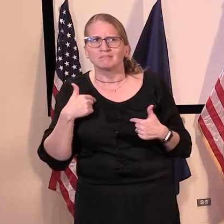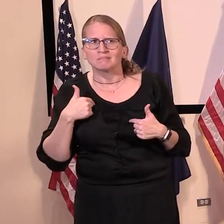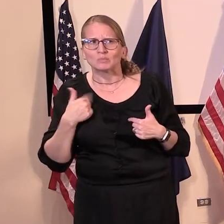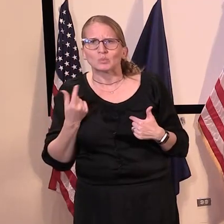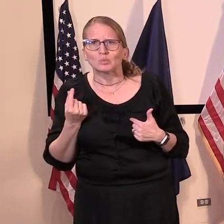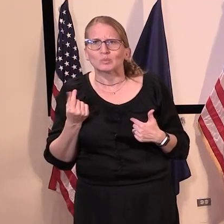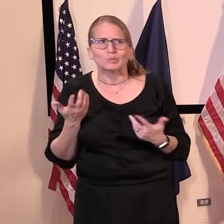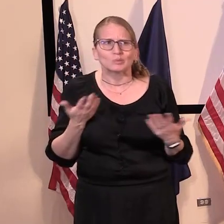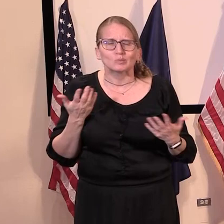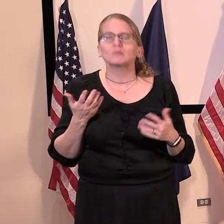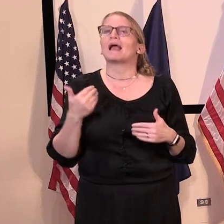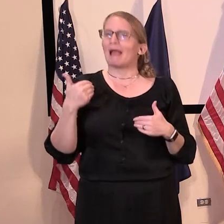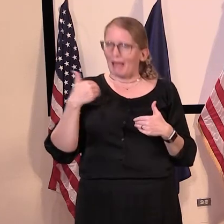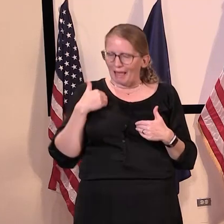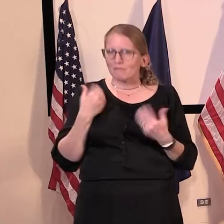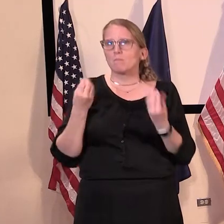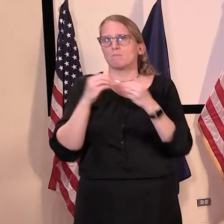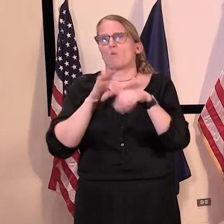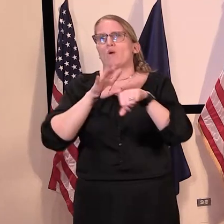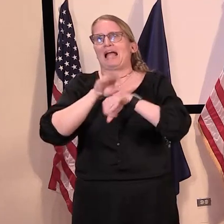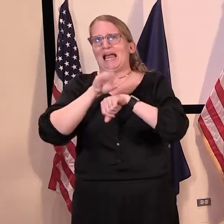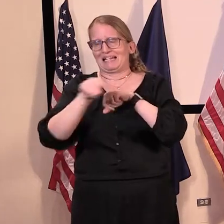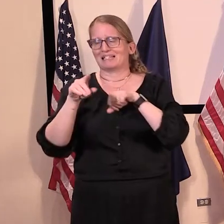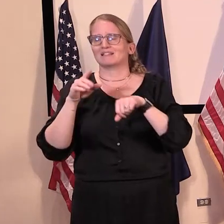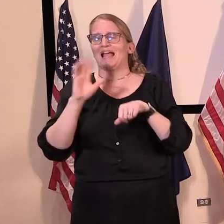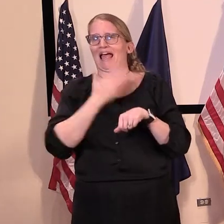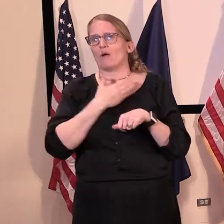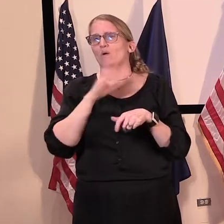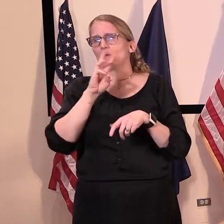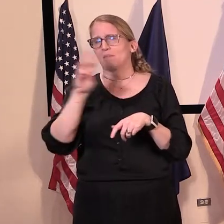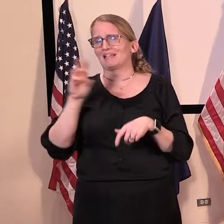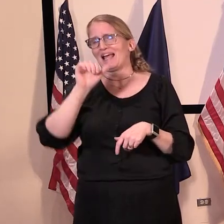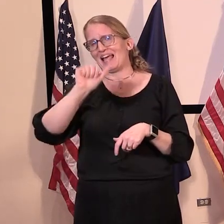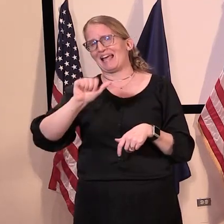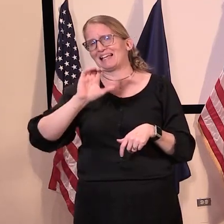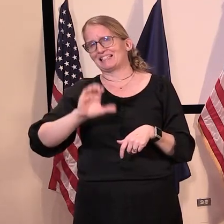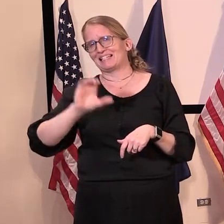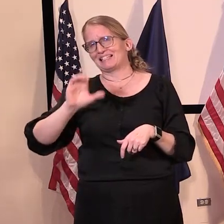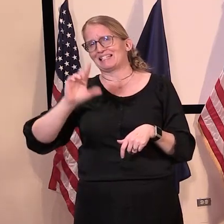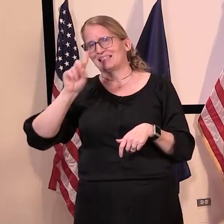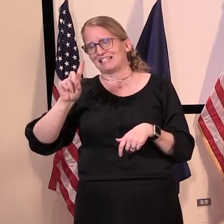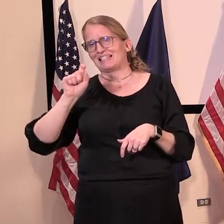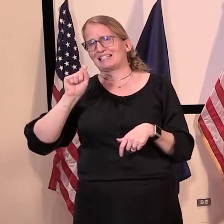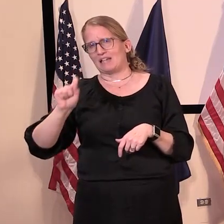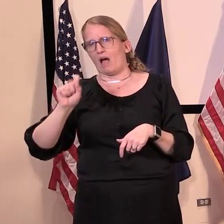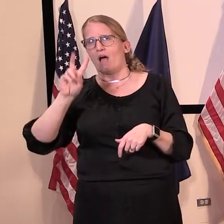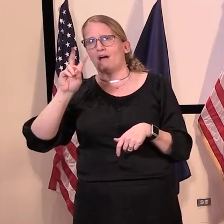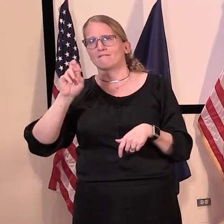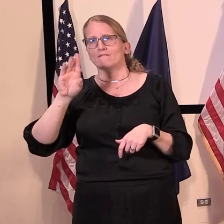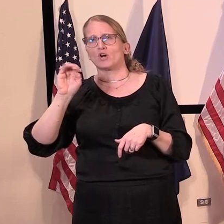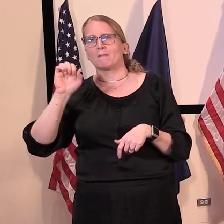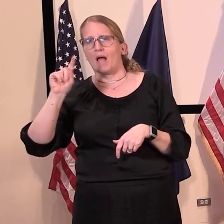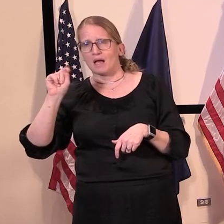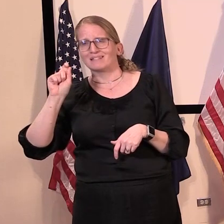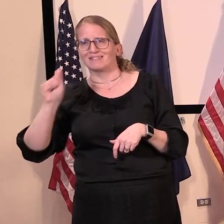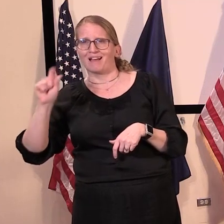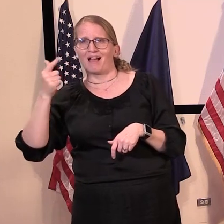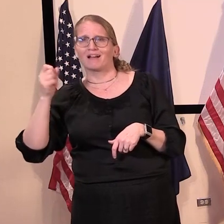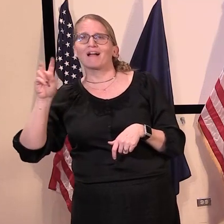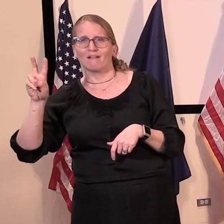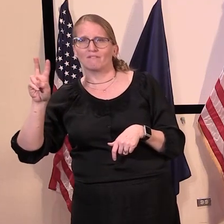we have additional guidance on our website at ACCD.Vermont.gov.